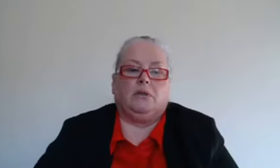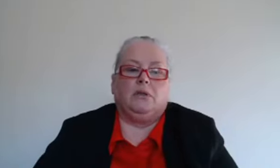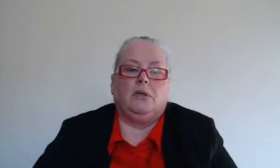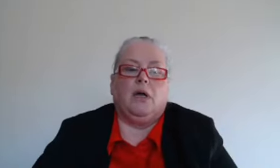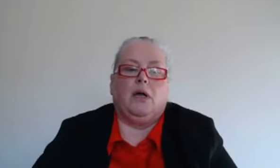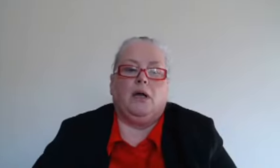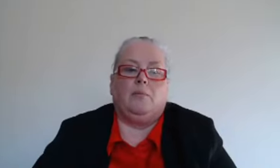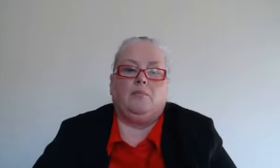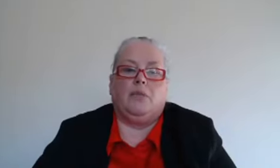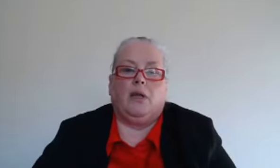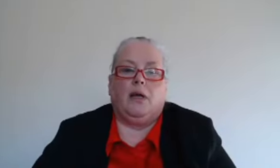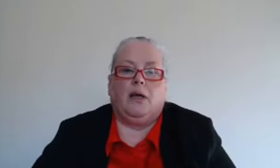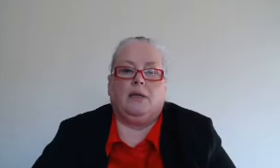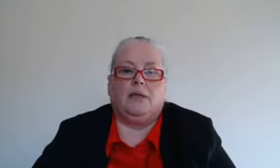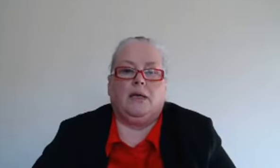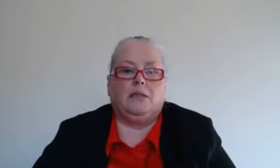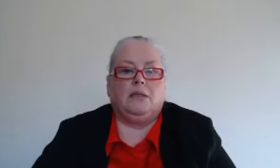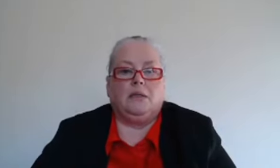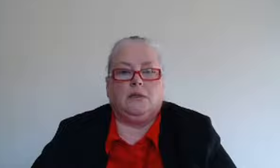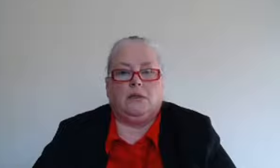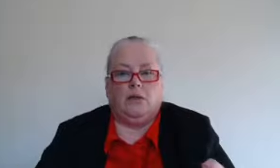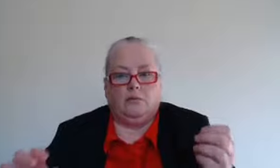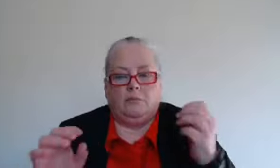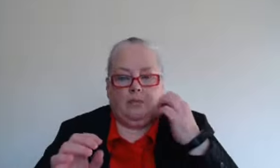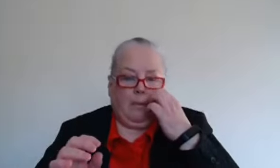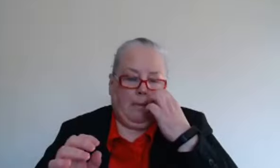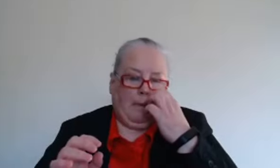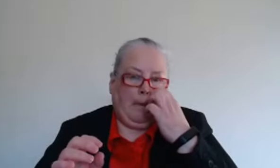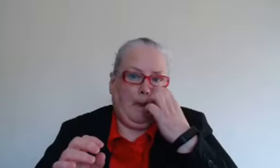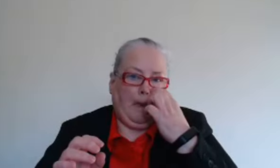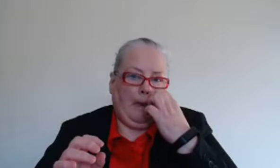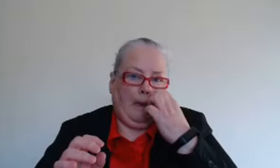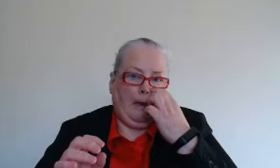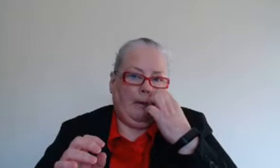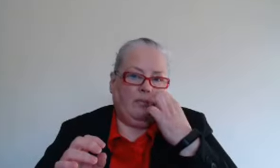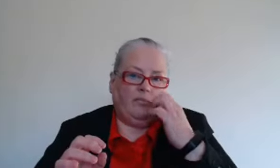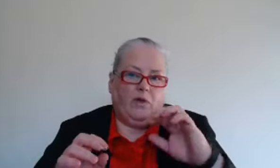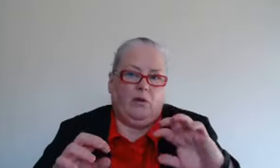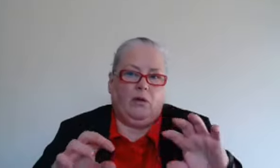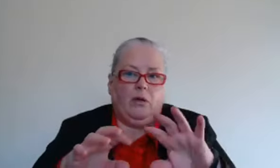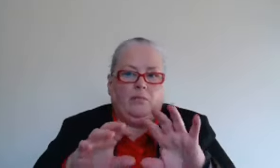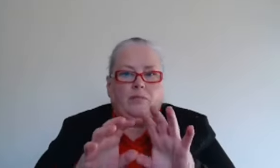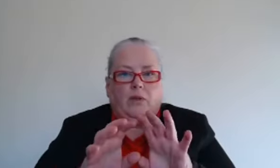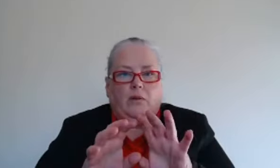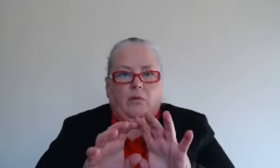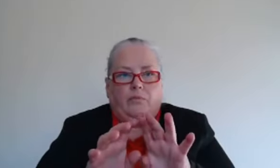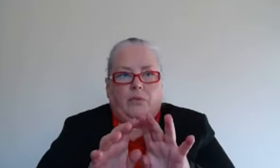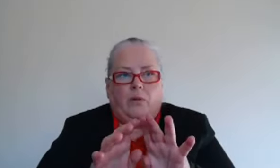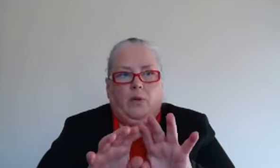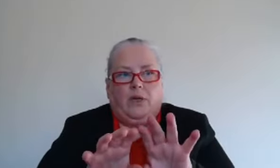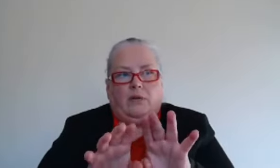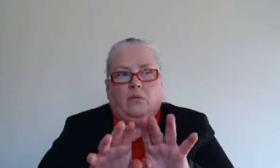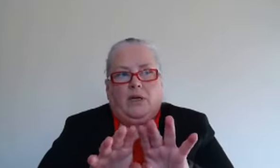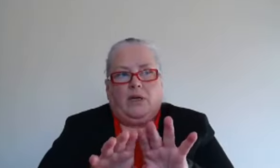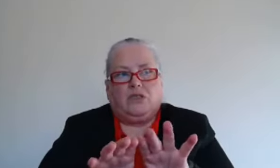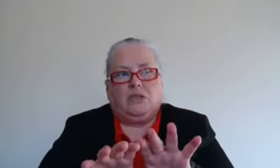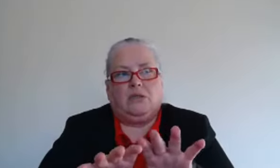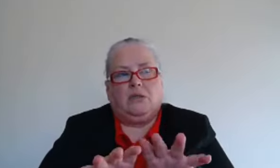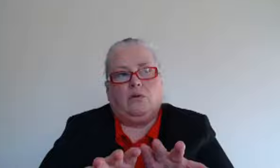and then you know we can we can actually you know